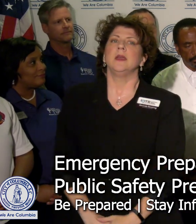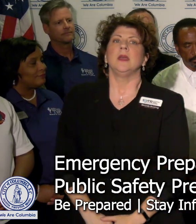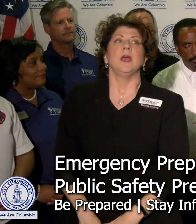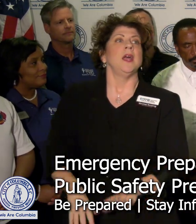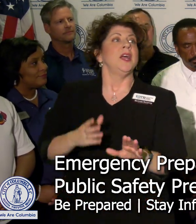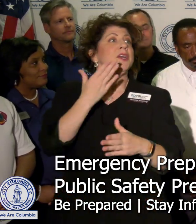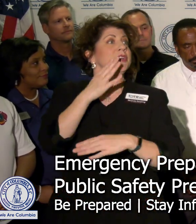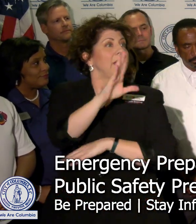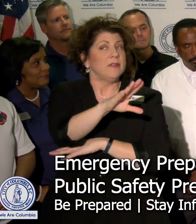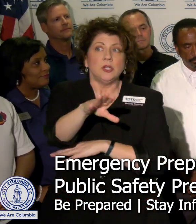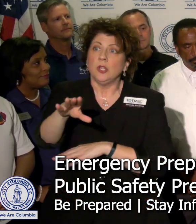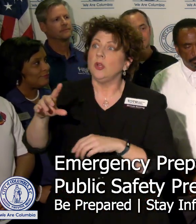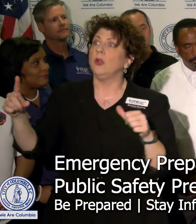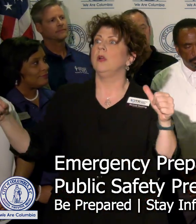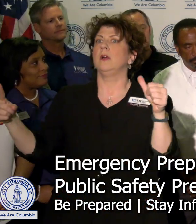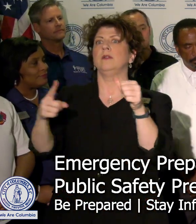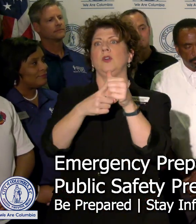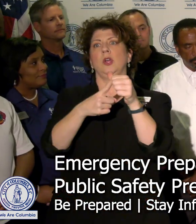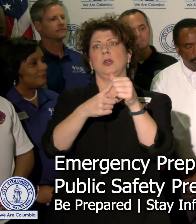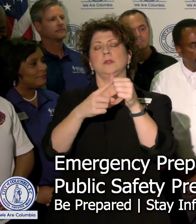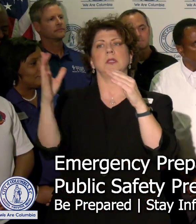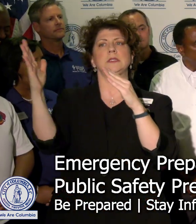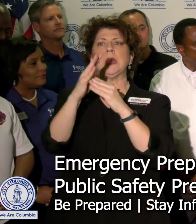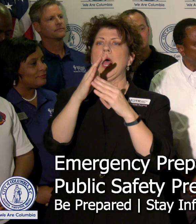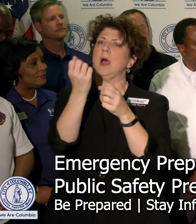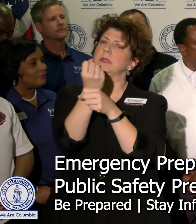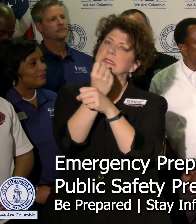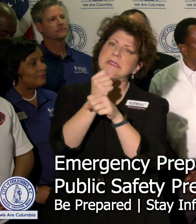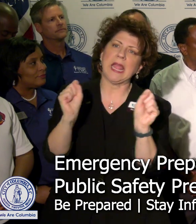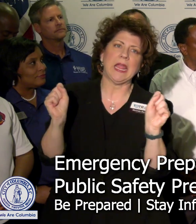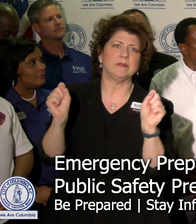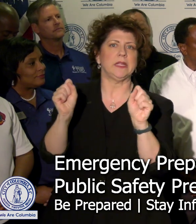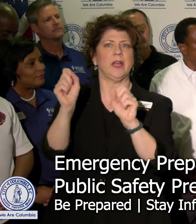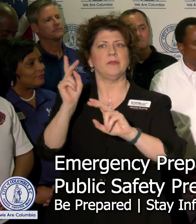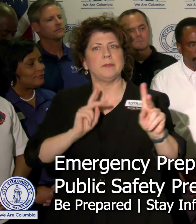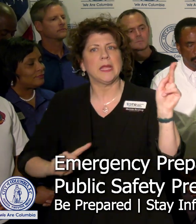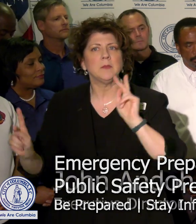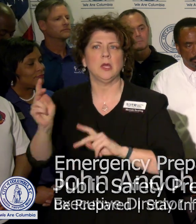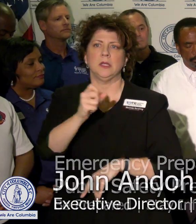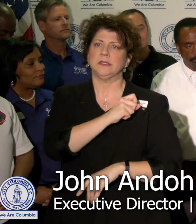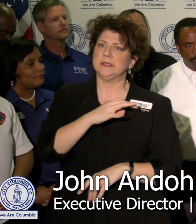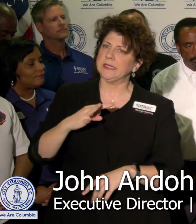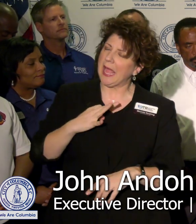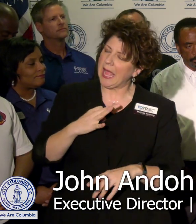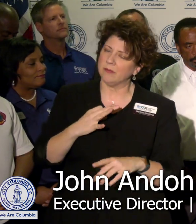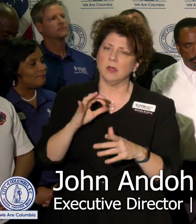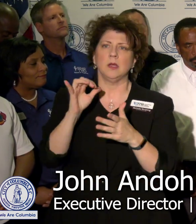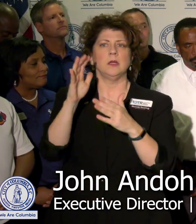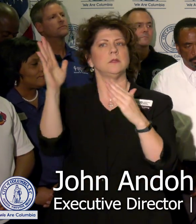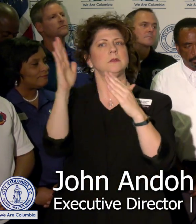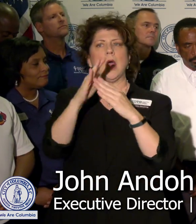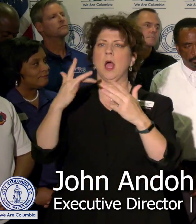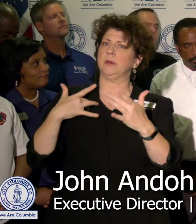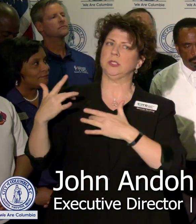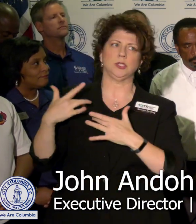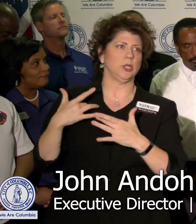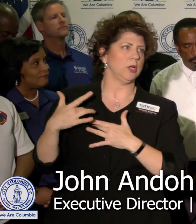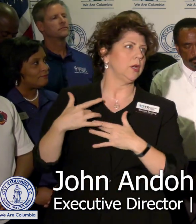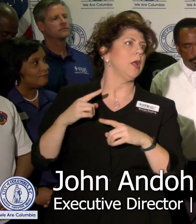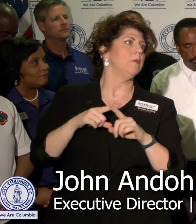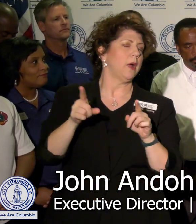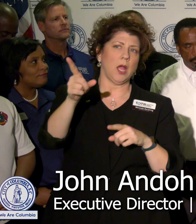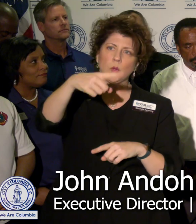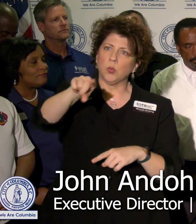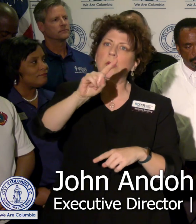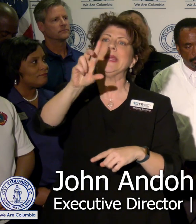Good afternoon. First and foremost, the safety of our passengers, staff, and operators are of primary concern. With that said, as you're aware, we